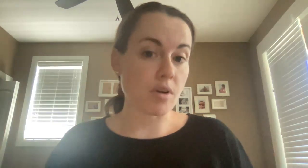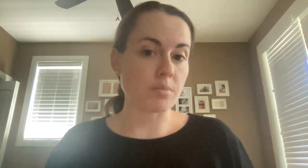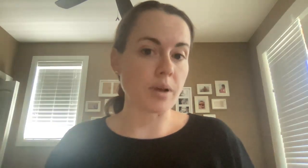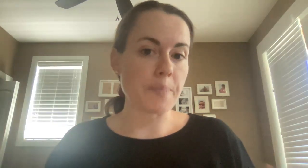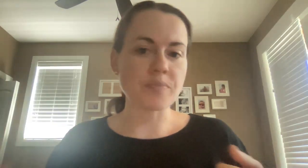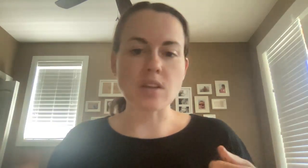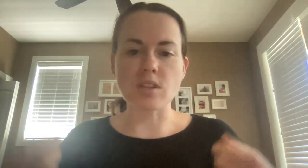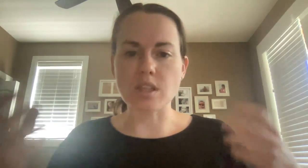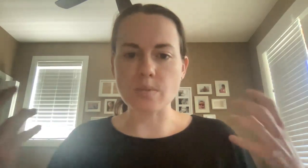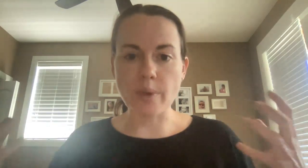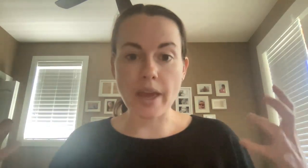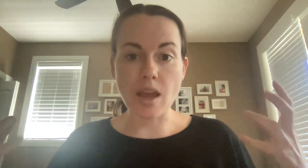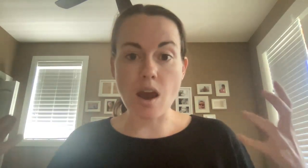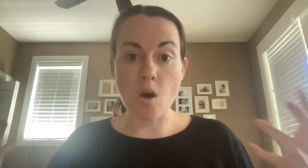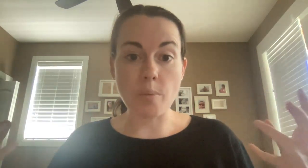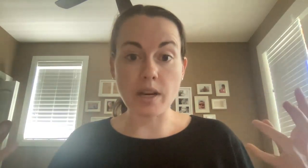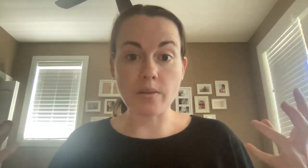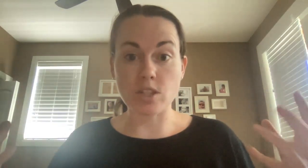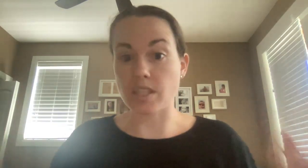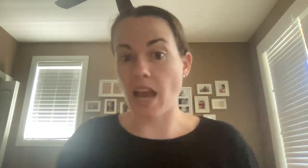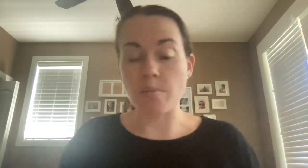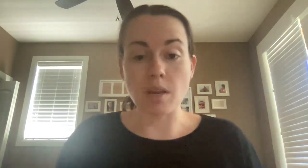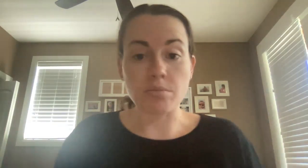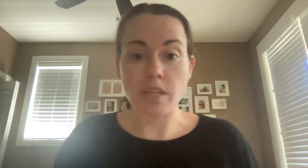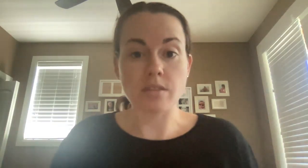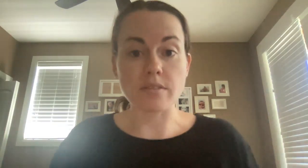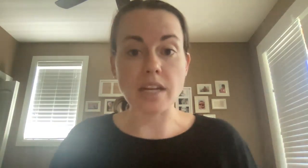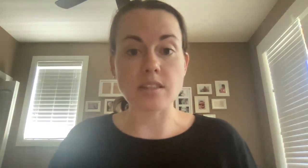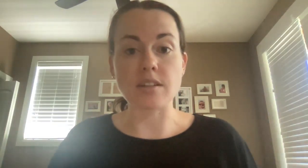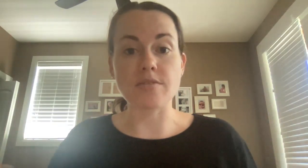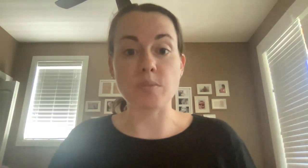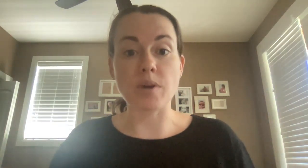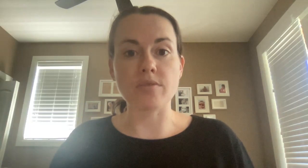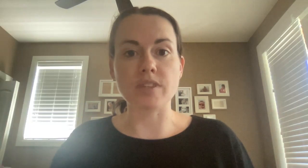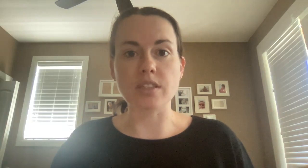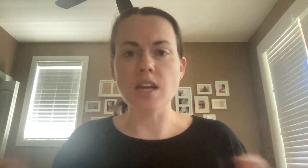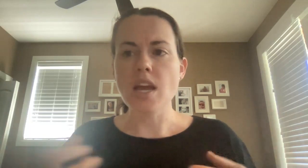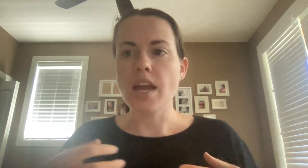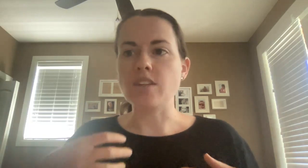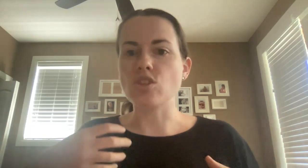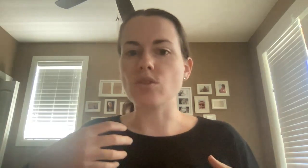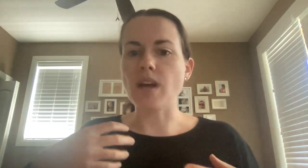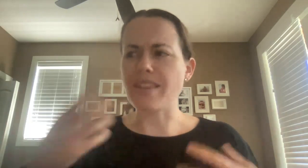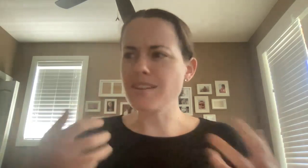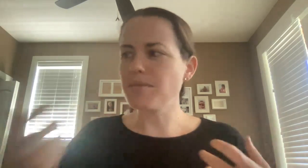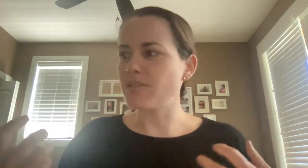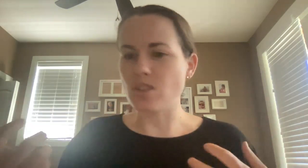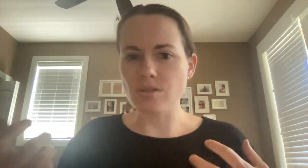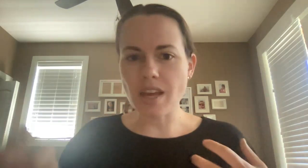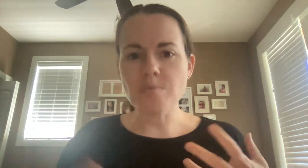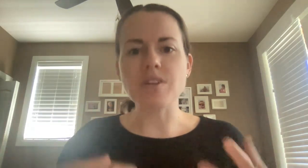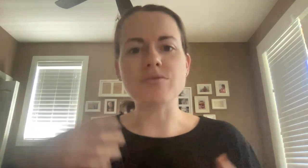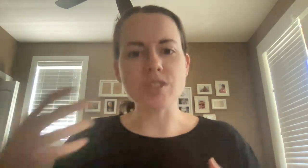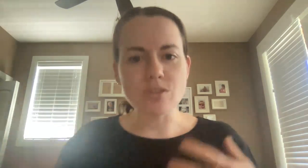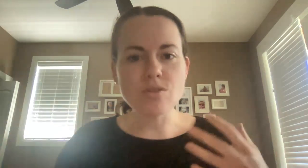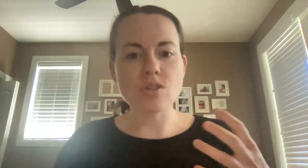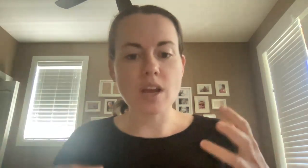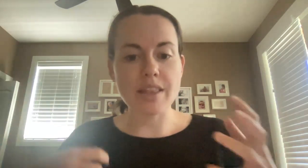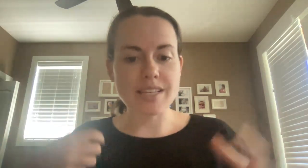problem. So like these big open ended questions, like how many blades of grass in a football field? And so I think some of us use that, but if we use, they